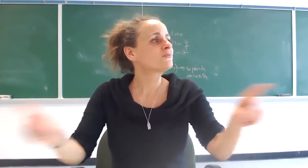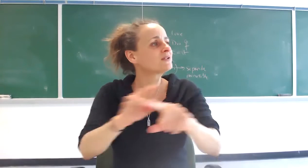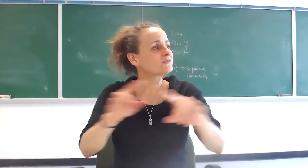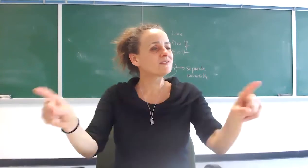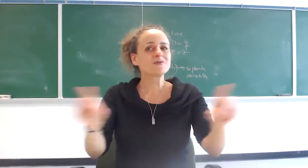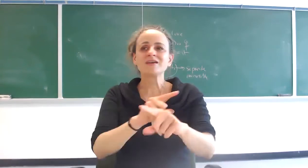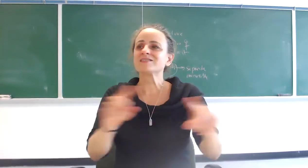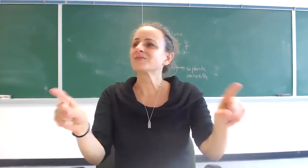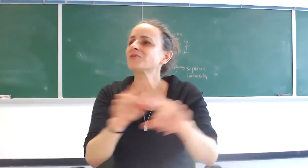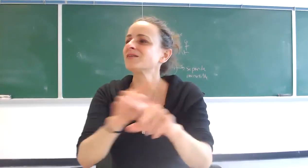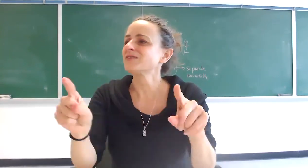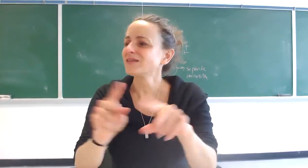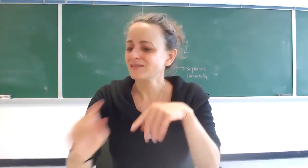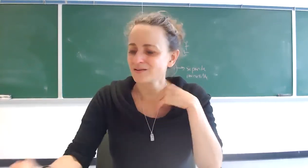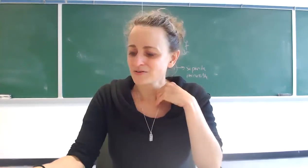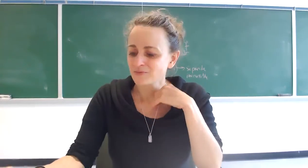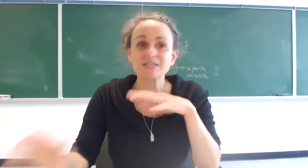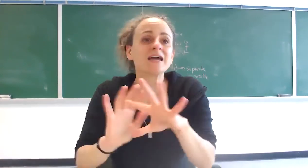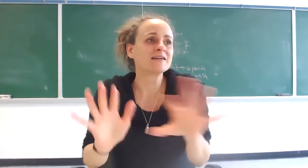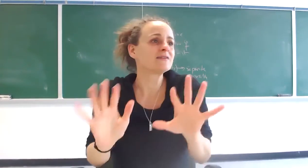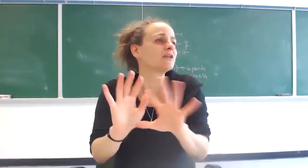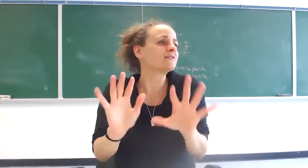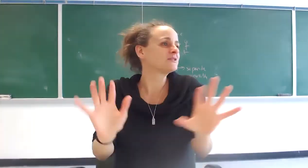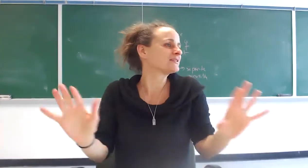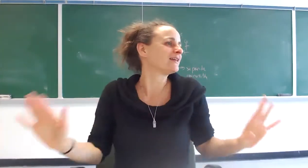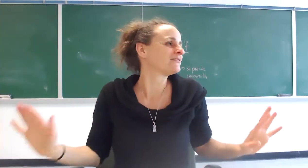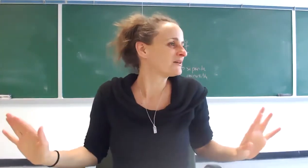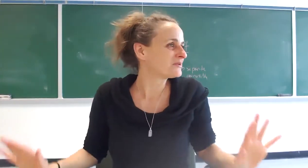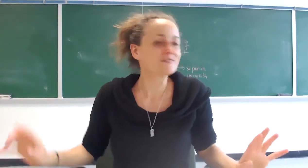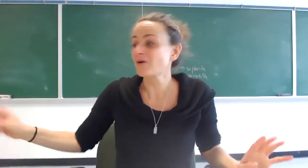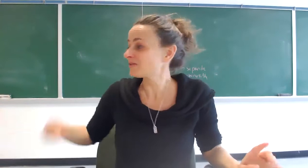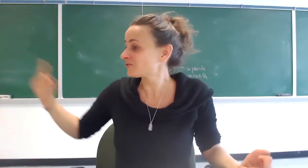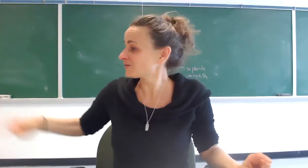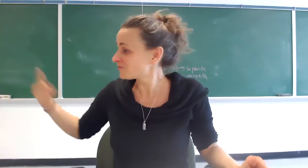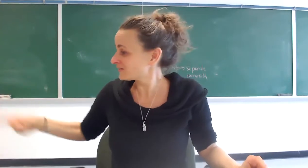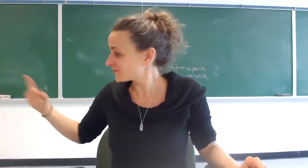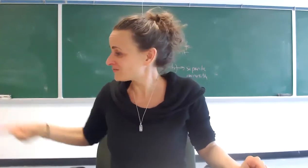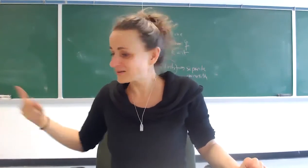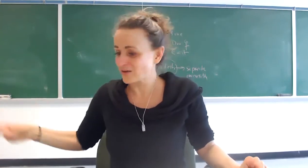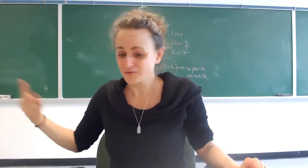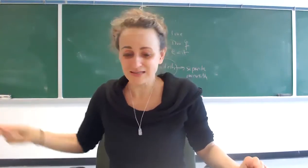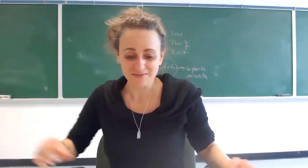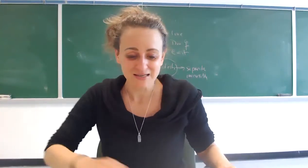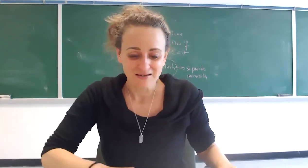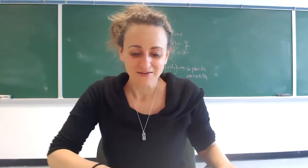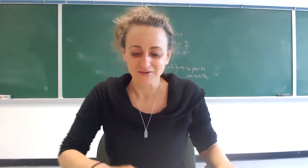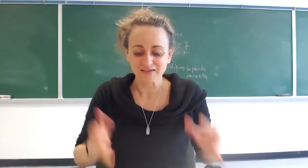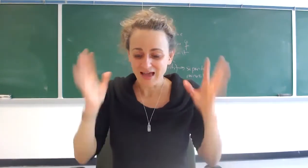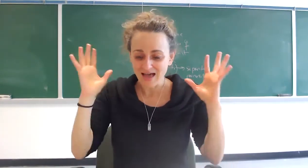many interesting connections between living us and christian which he hates he would hate me to say that by the way he's probably turning over in his grave right now three times you know it's like ah